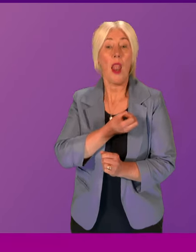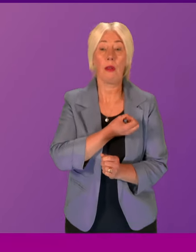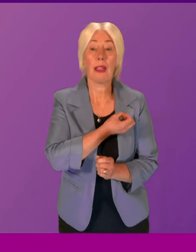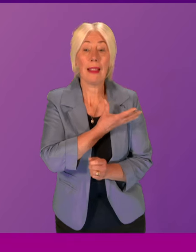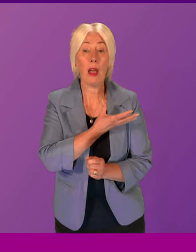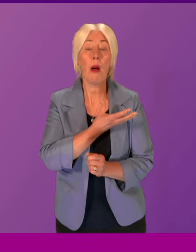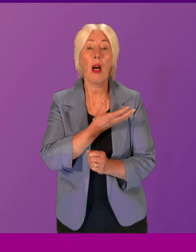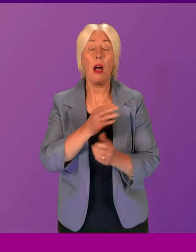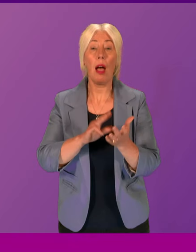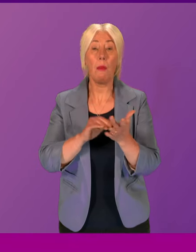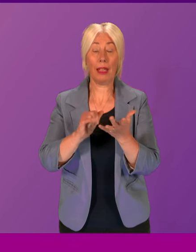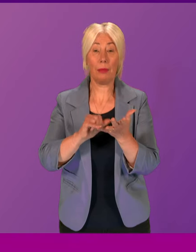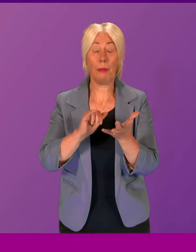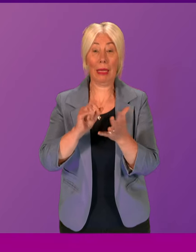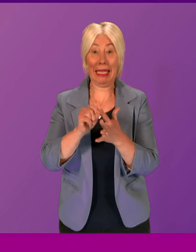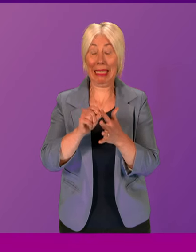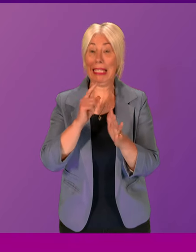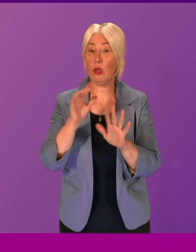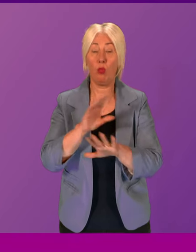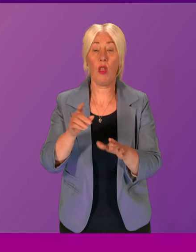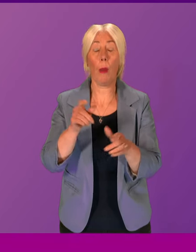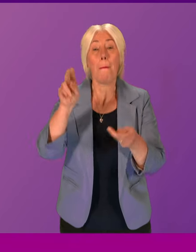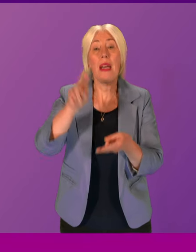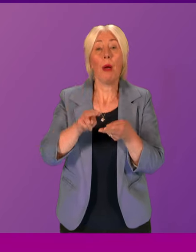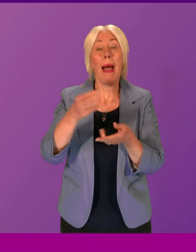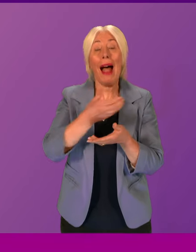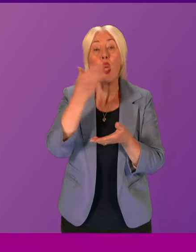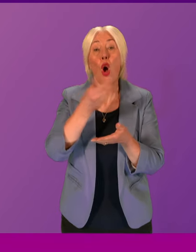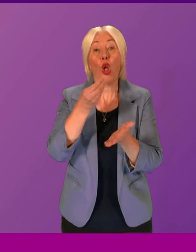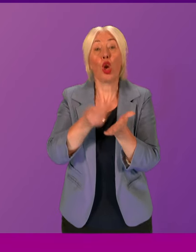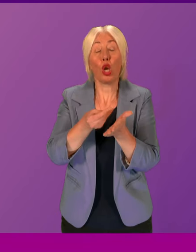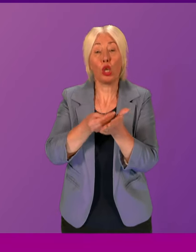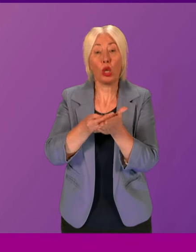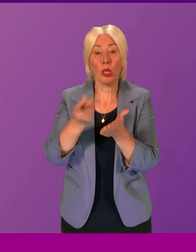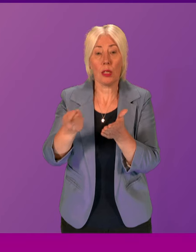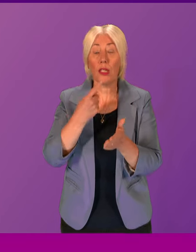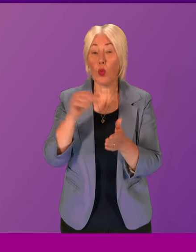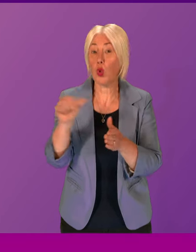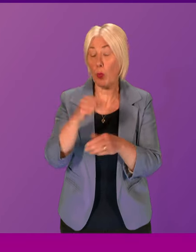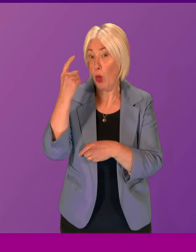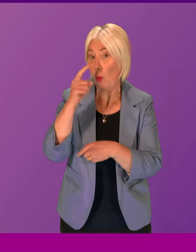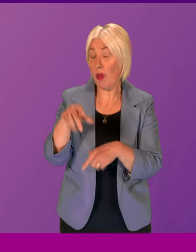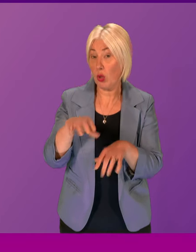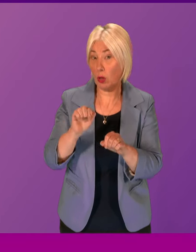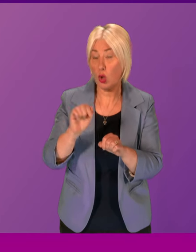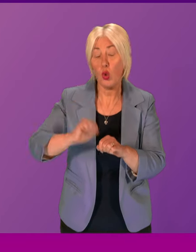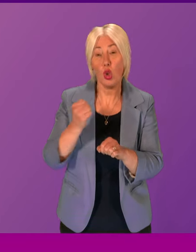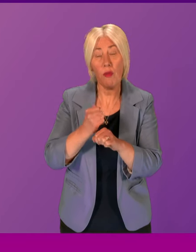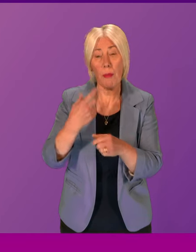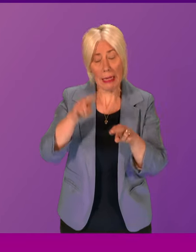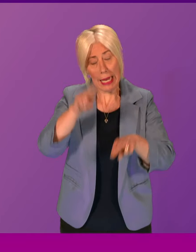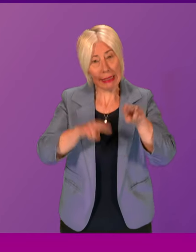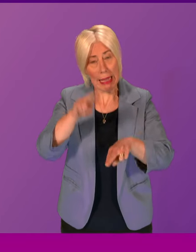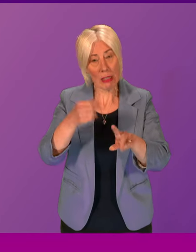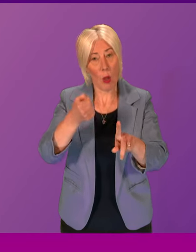minimum unit pricing, a policy which has proven to save lives and reduce hospital emergence since its inception, what assessment has the Scottish Government made